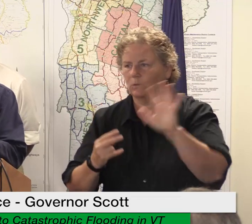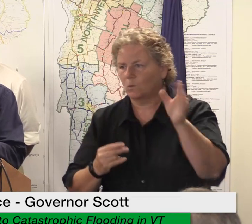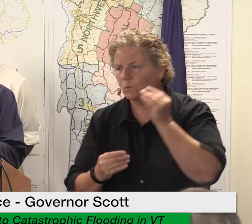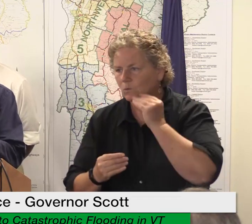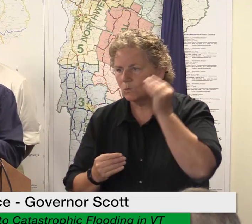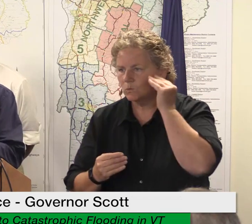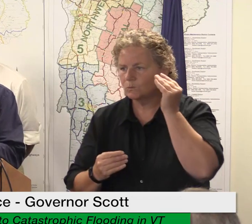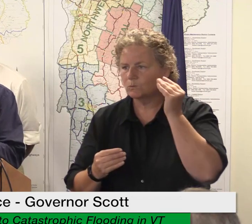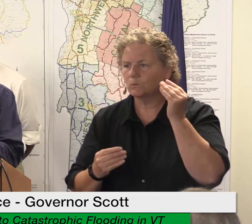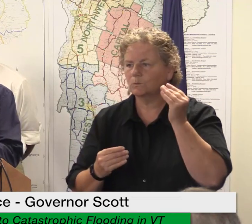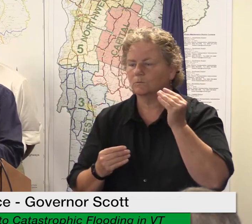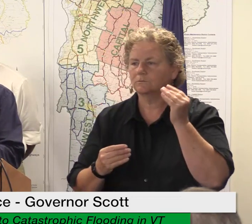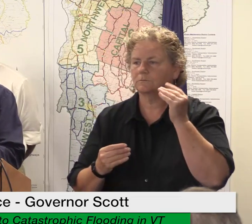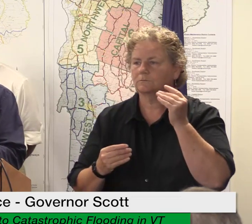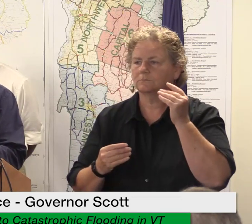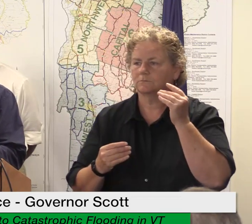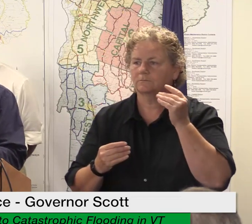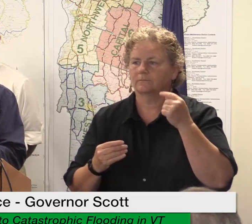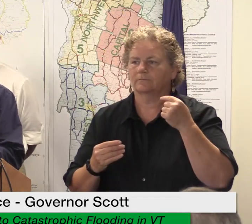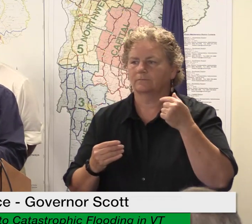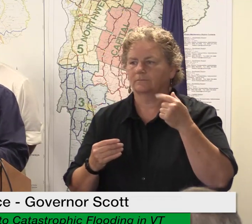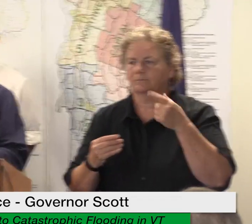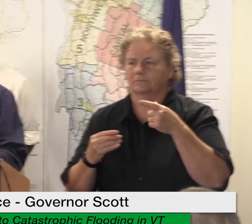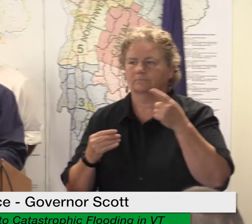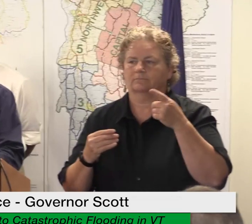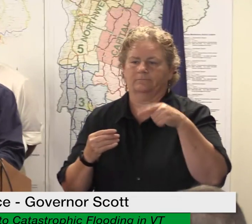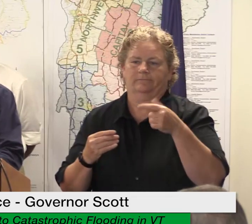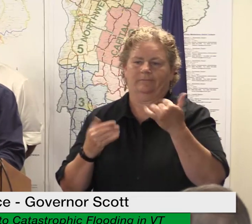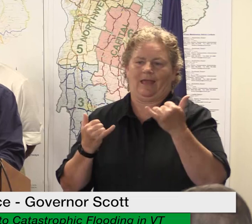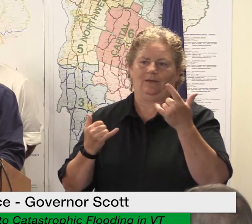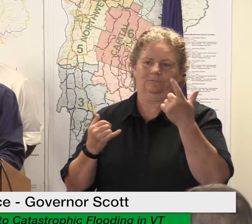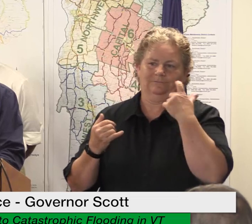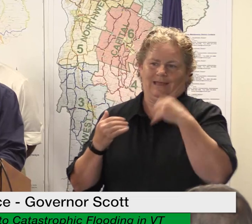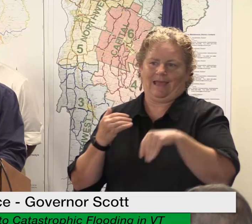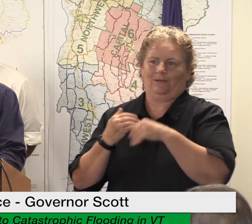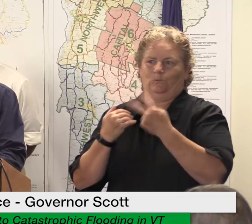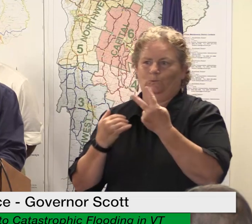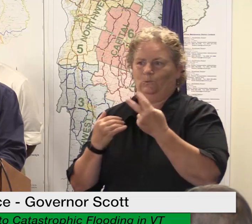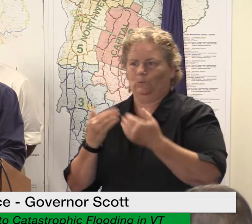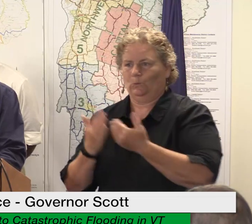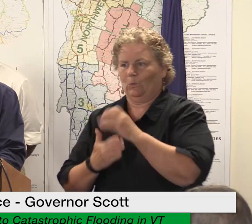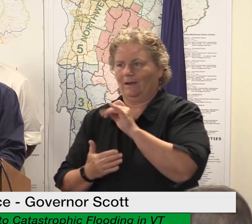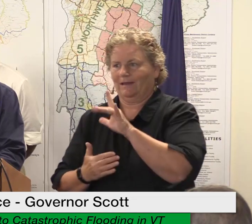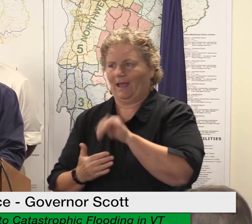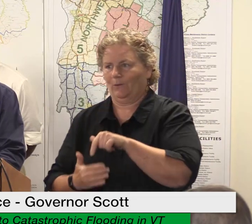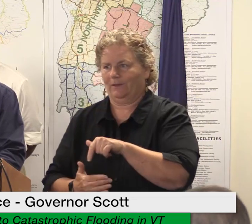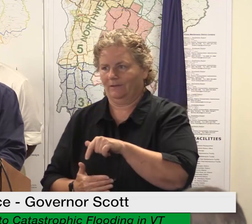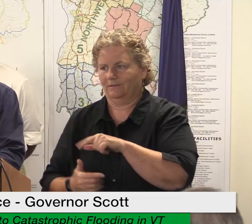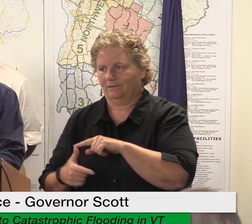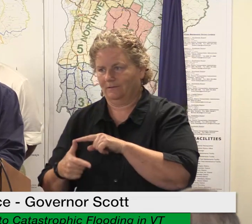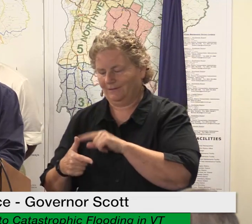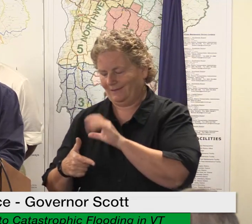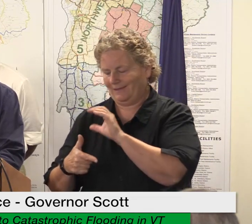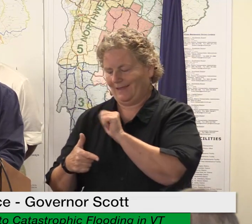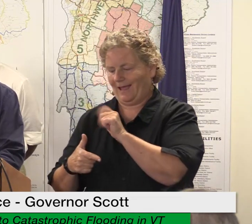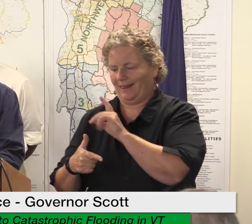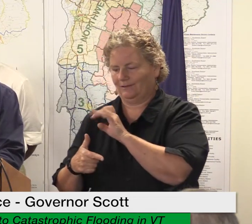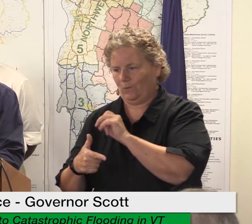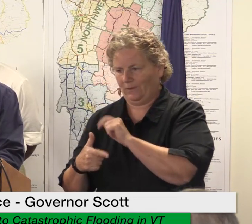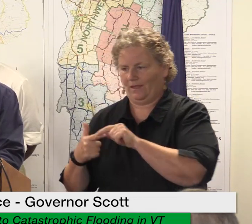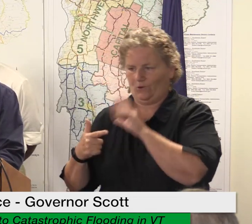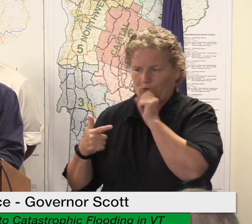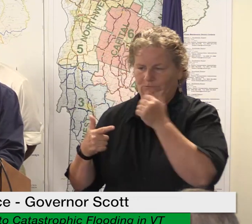those teams are already moving forward into caledonia and orange counties to date fema has